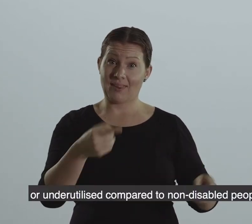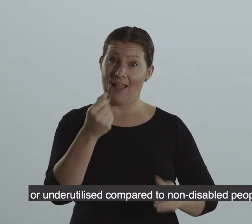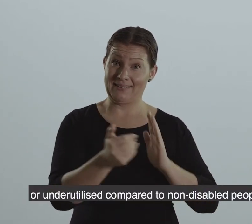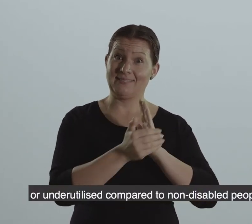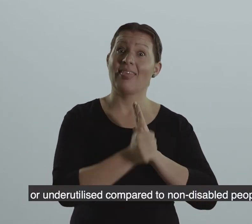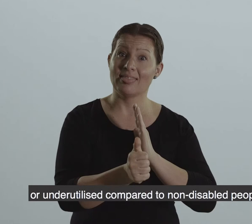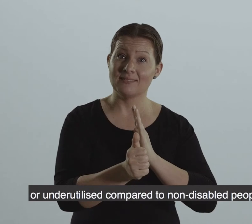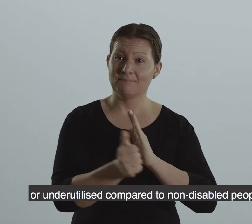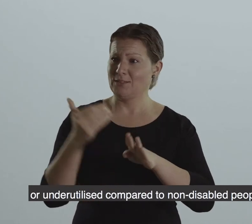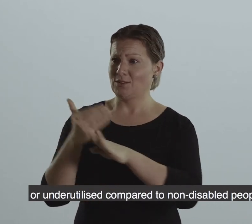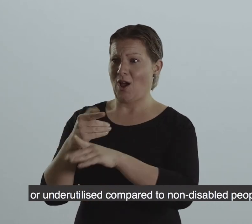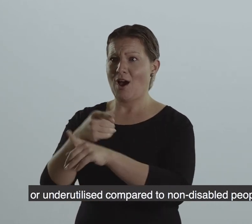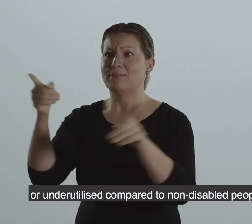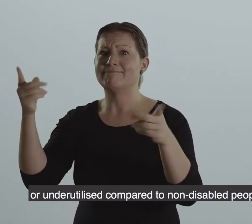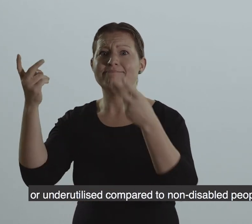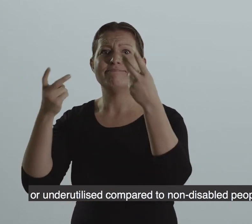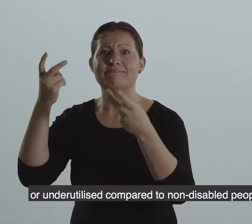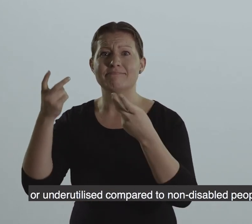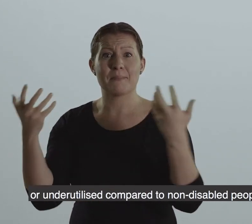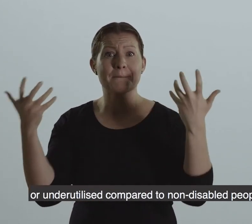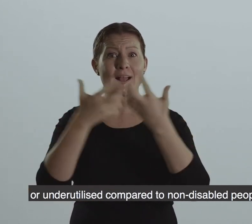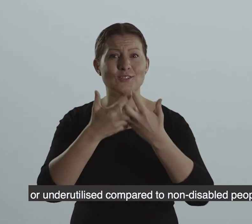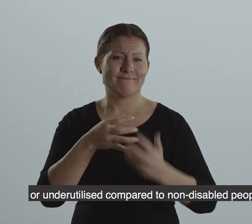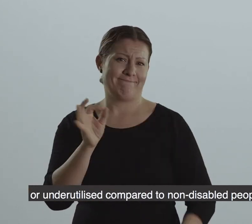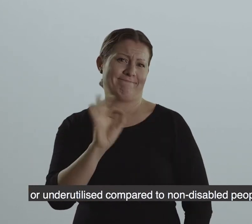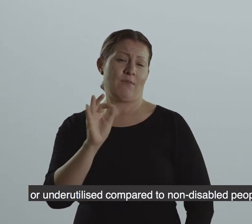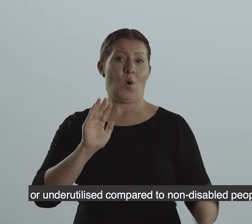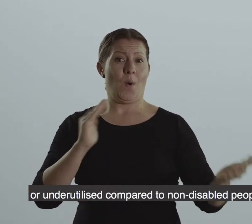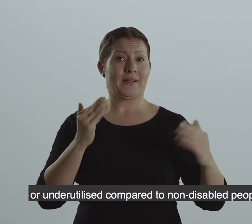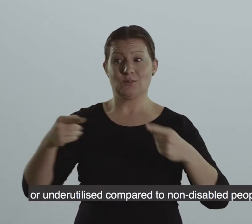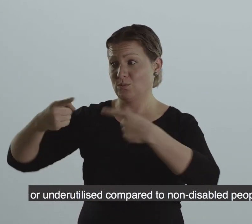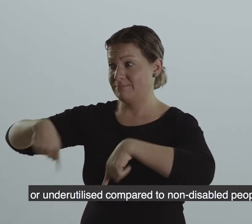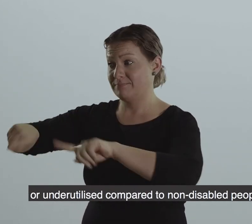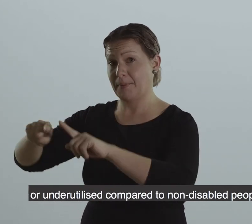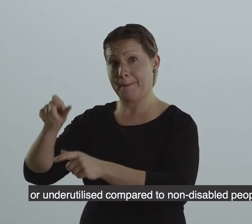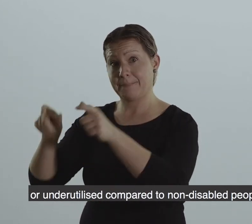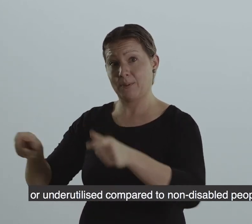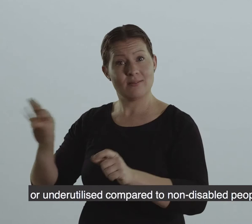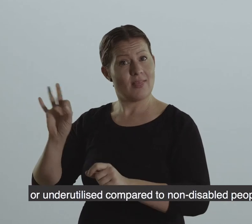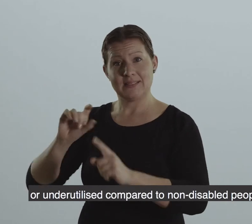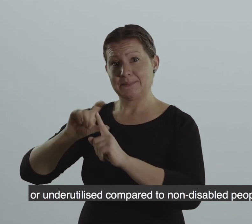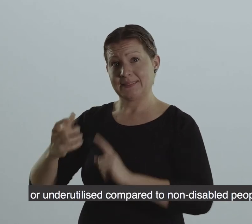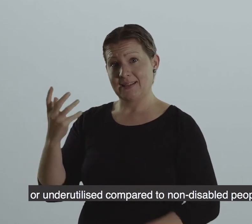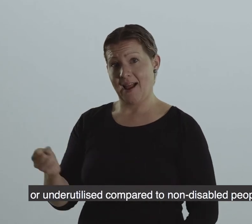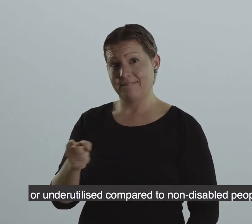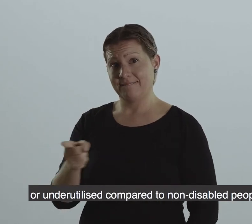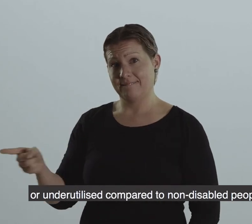unemployed or underutilised compared compared to non-disabled people. Thank